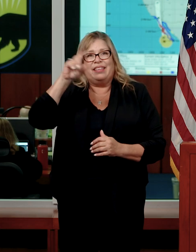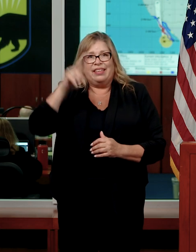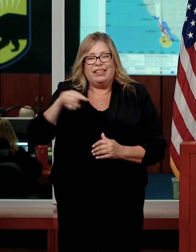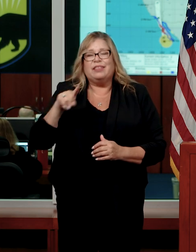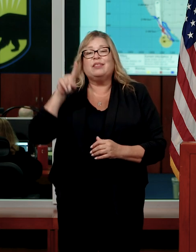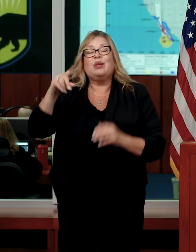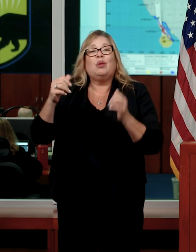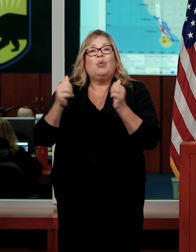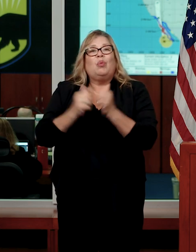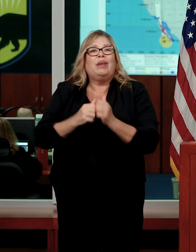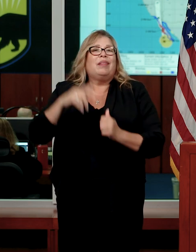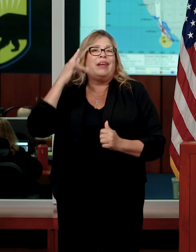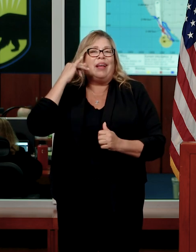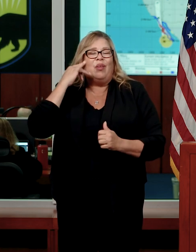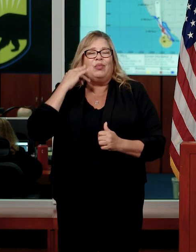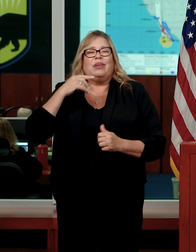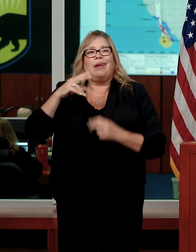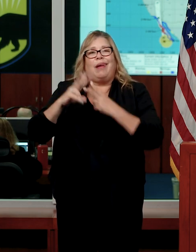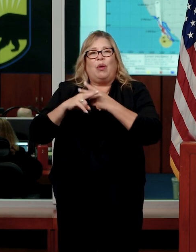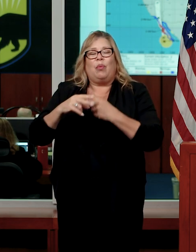the California Highway Patrol.